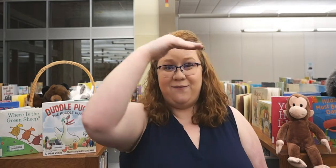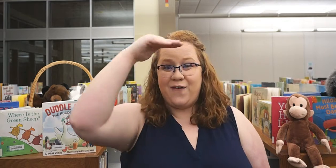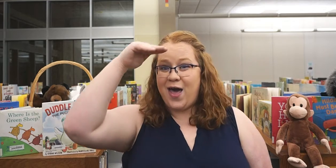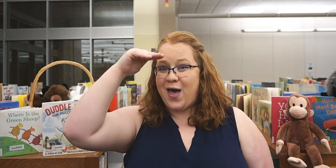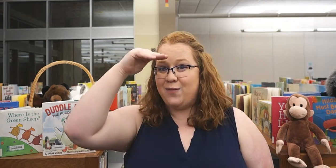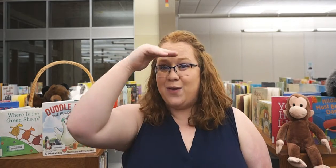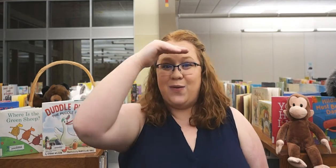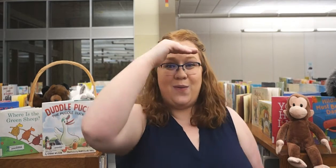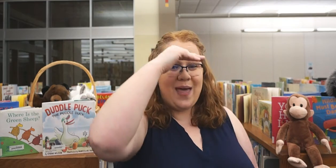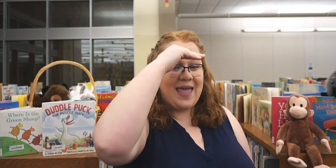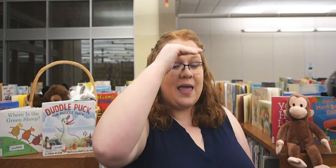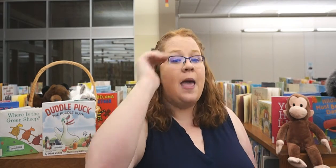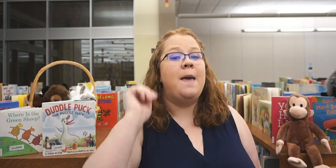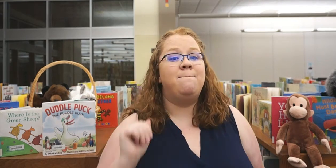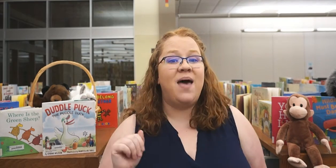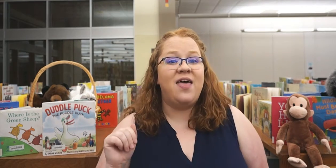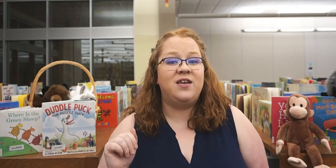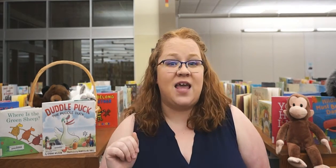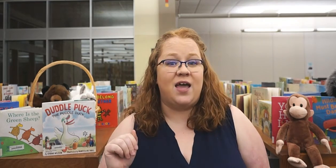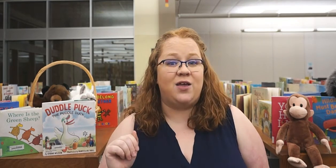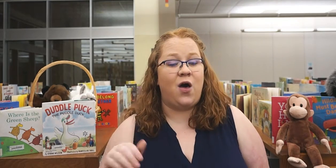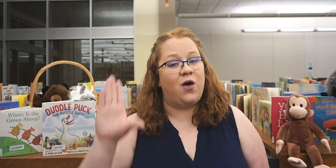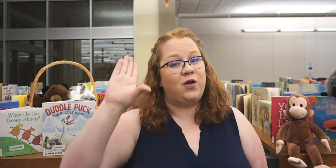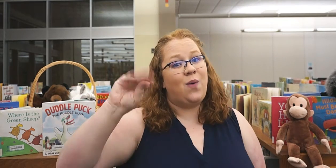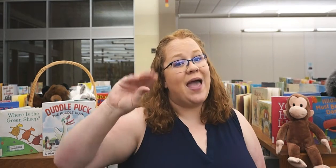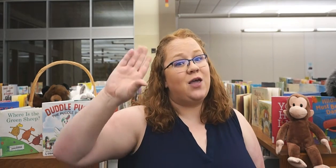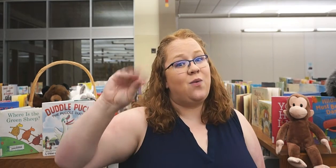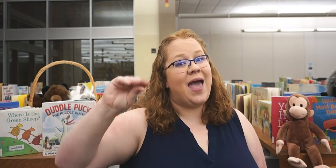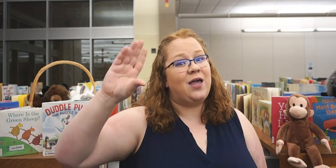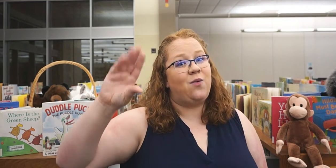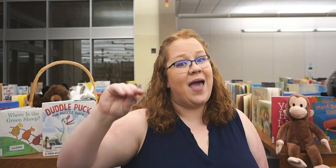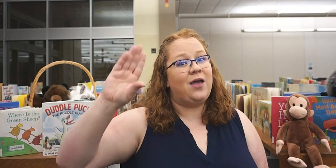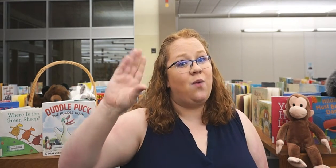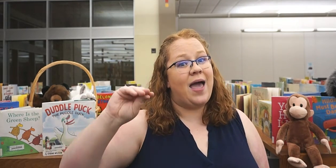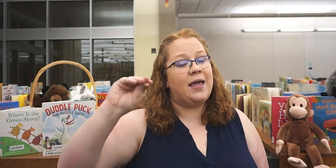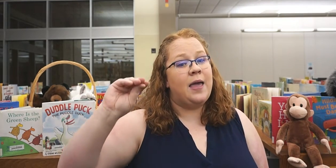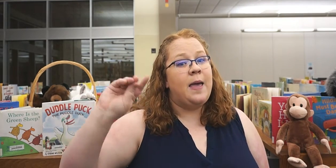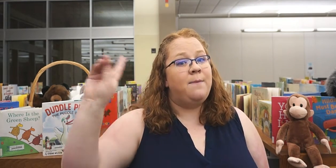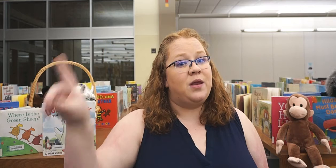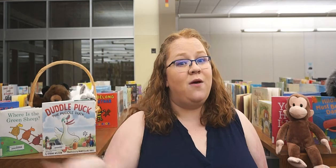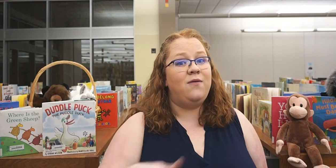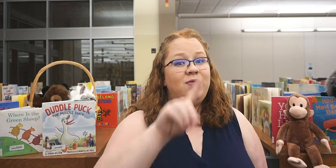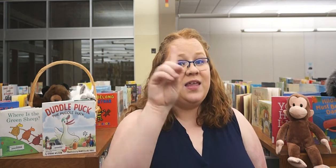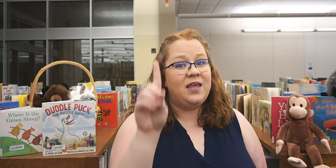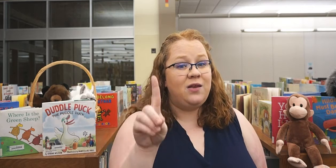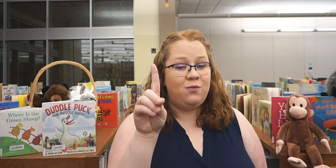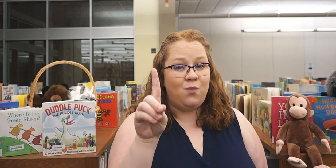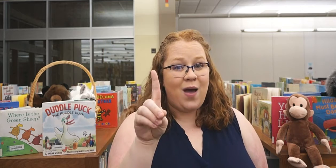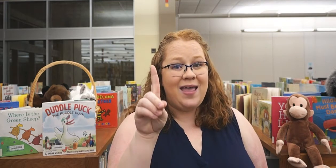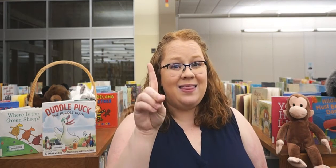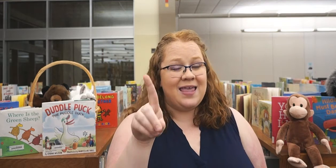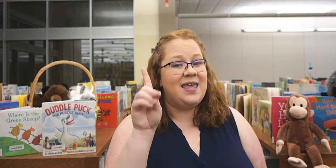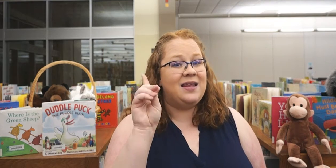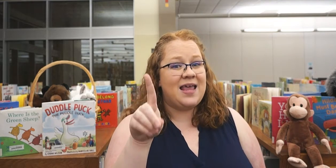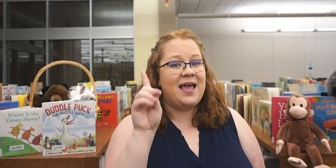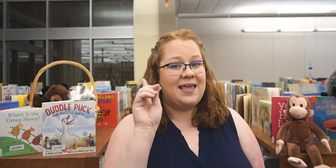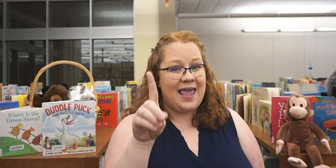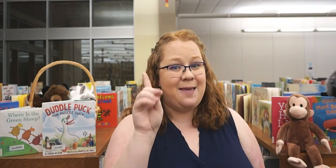far away. Mother Duck called quack, quack, quack, quack, but only one Little Duck came